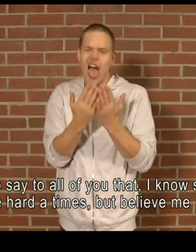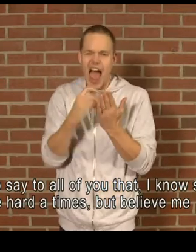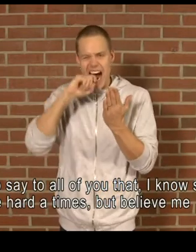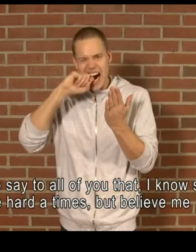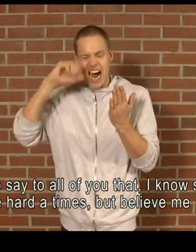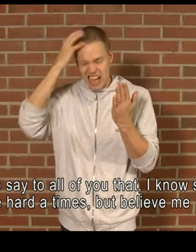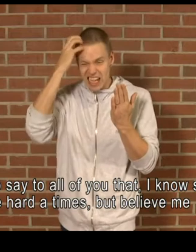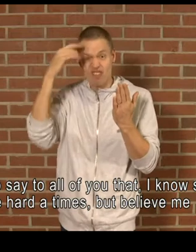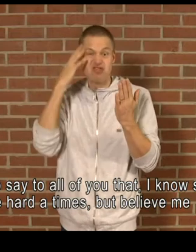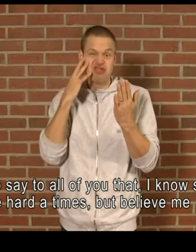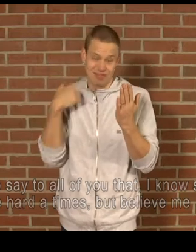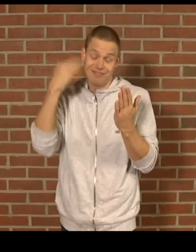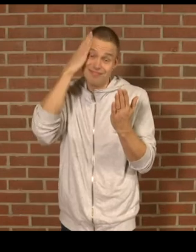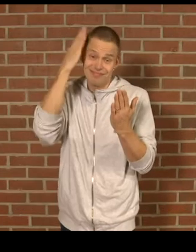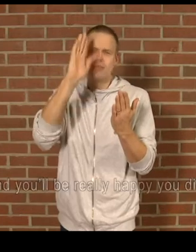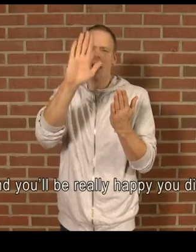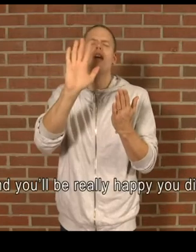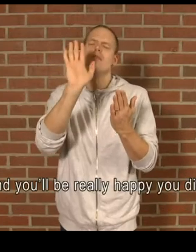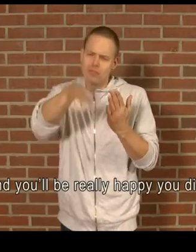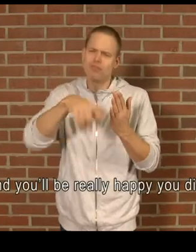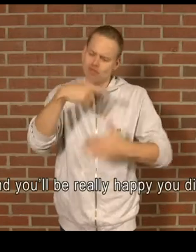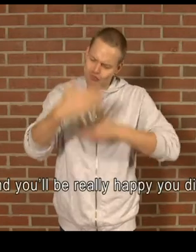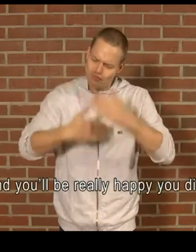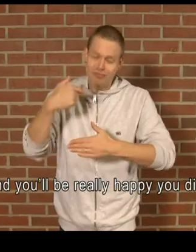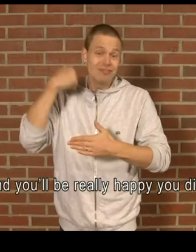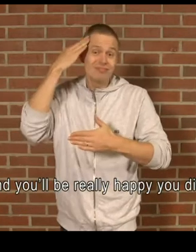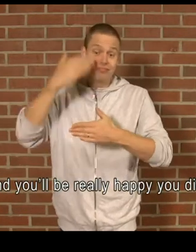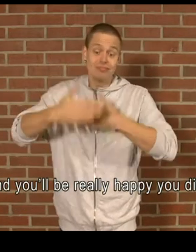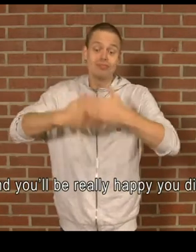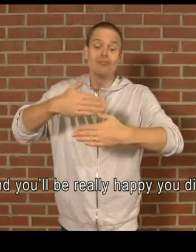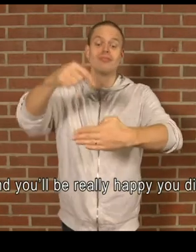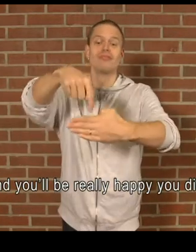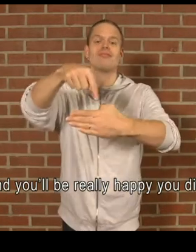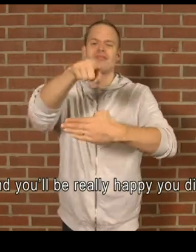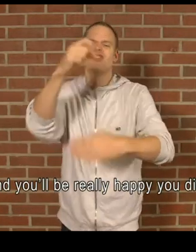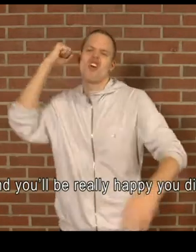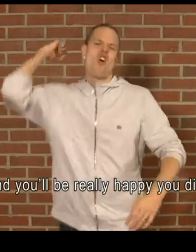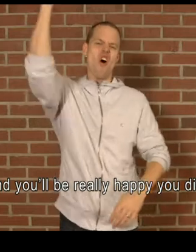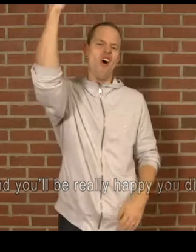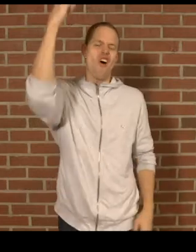I can feel it in the air Smells like victory Smells like victory